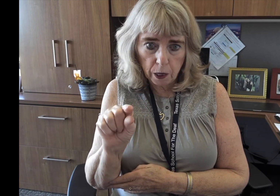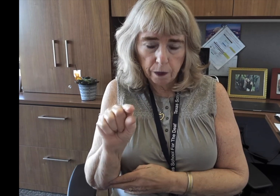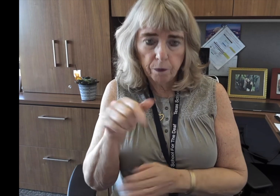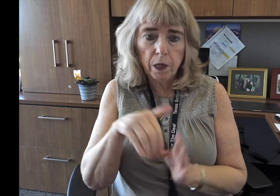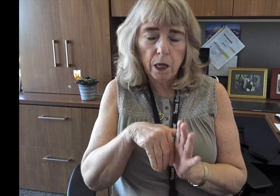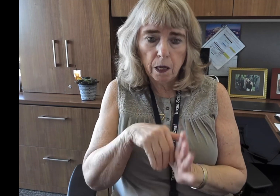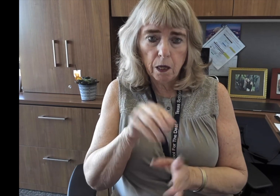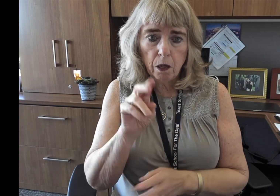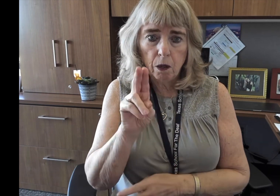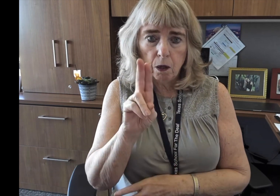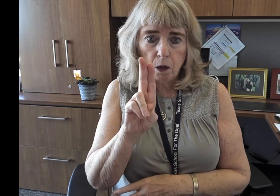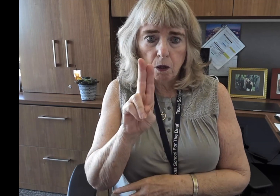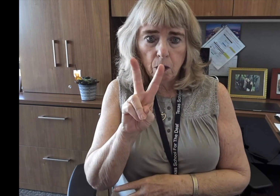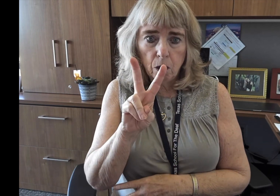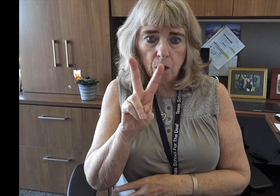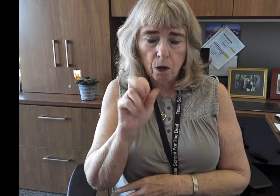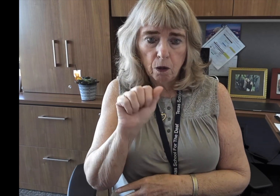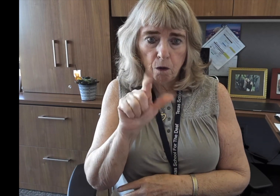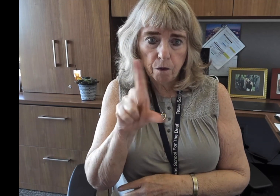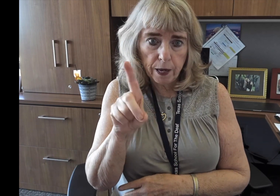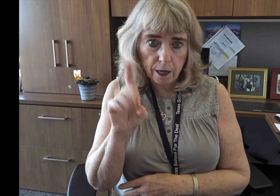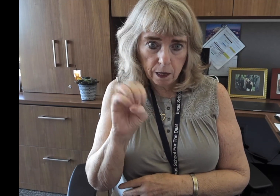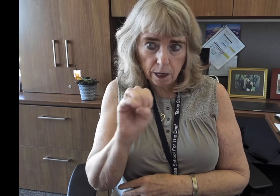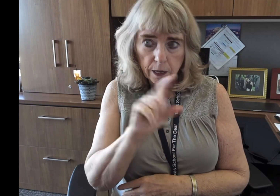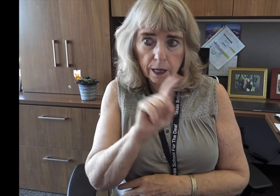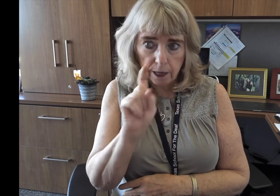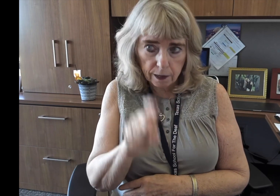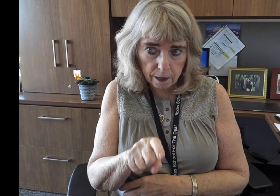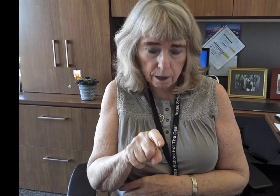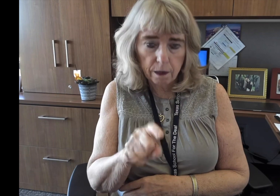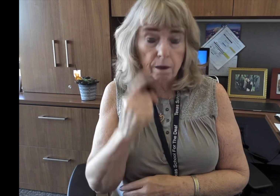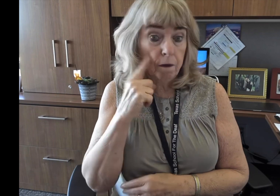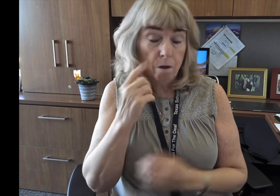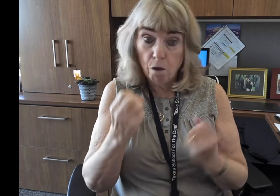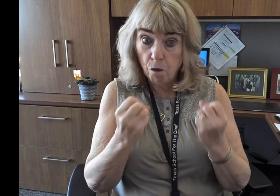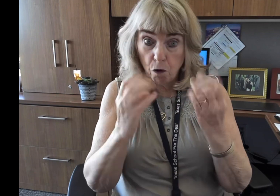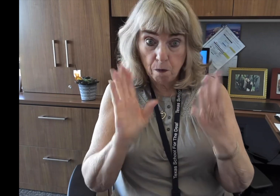school shooting in Uvalde, Texas.